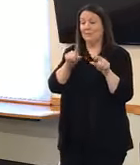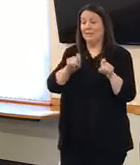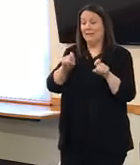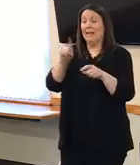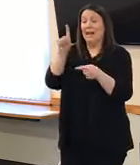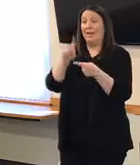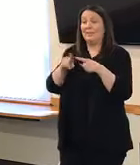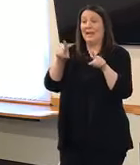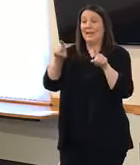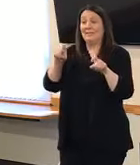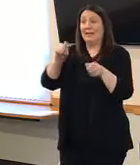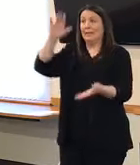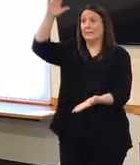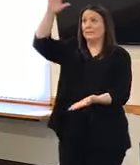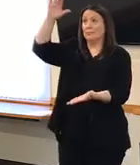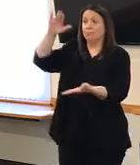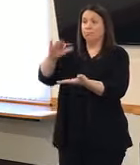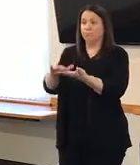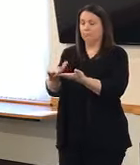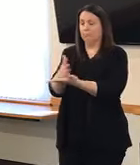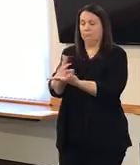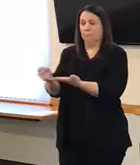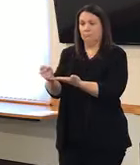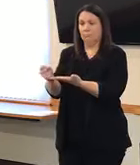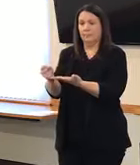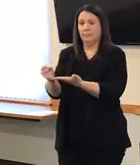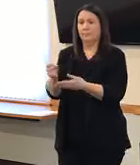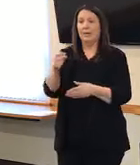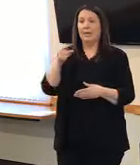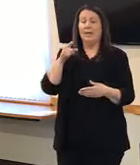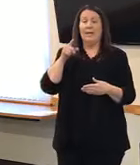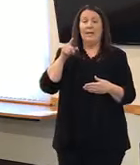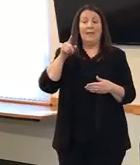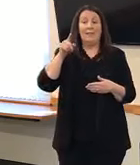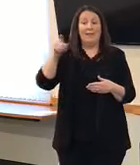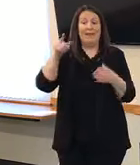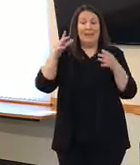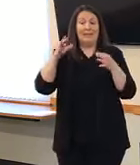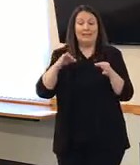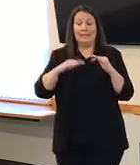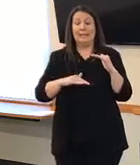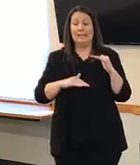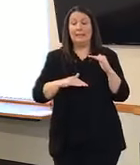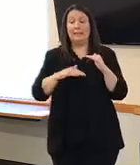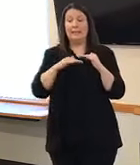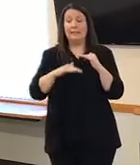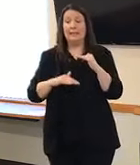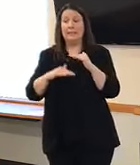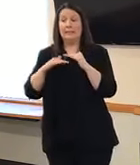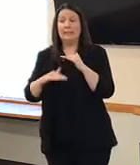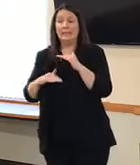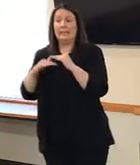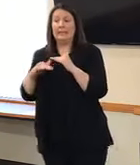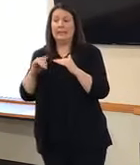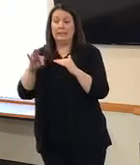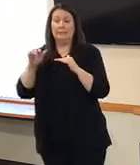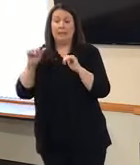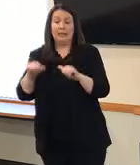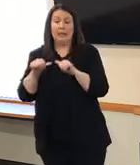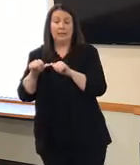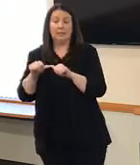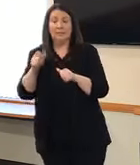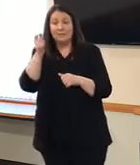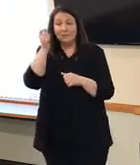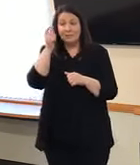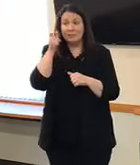run out of tests themselves. They had set up a kind of a threshold value and until they run out of that, they will continue operating. Now again, these are